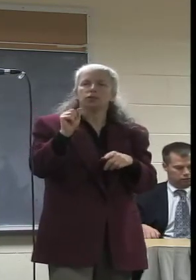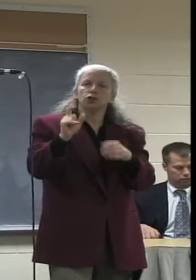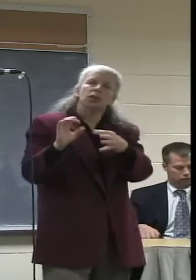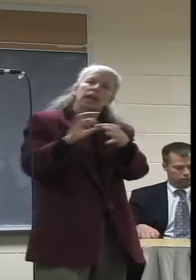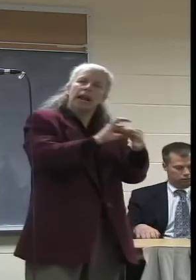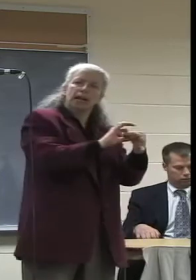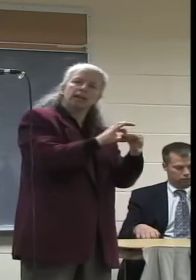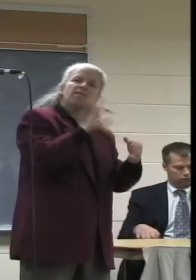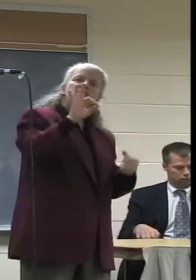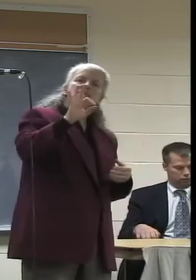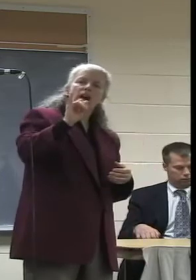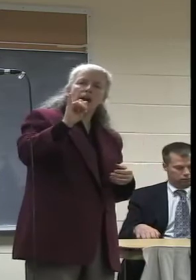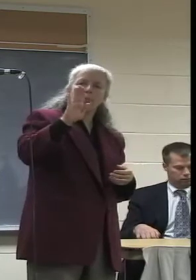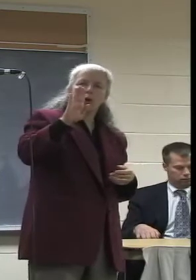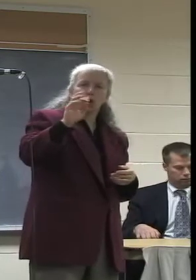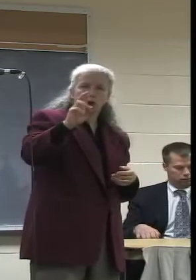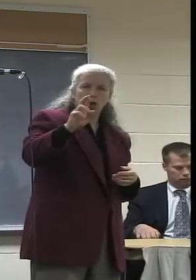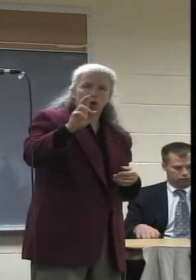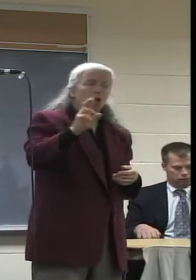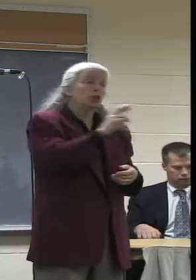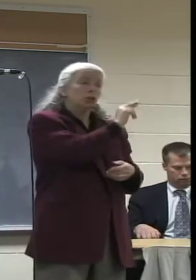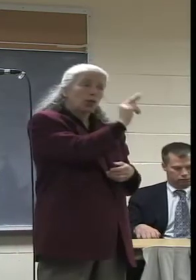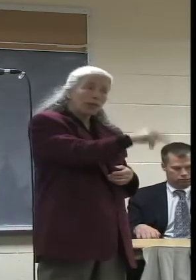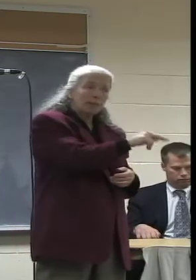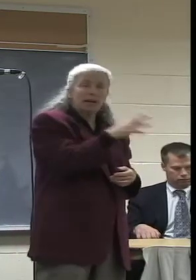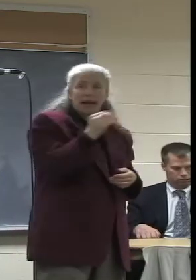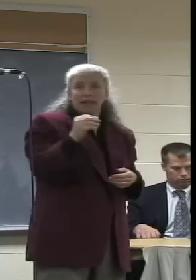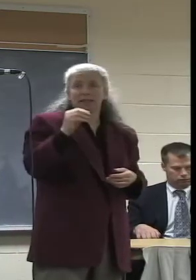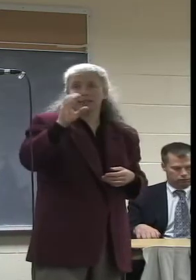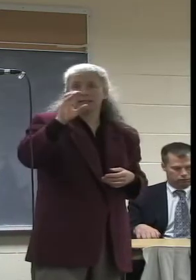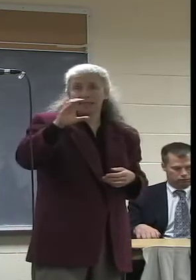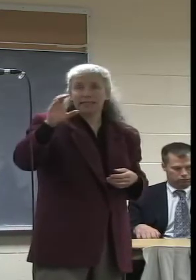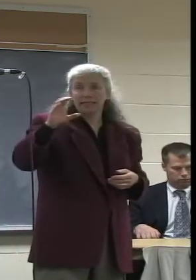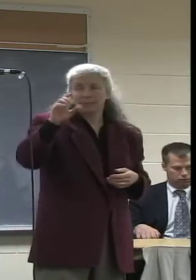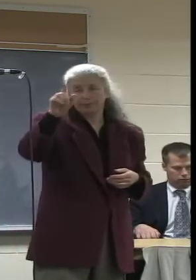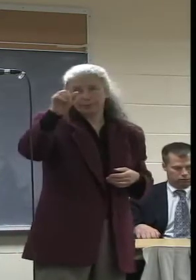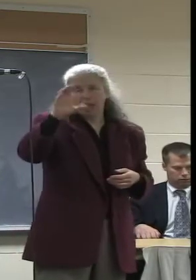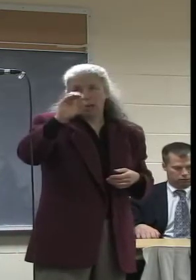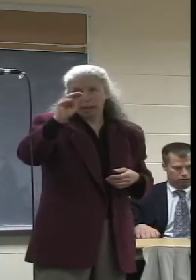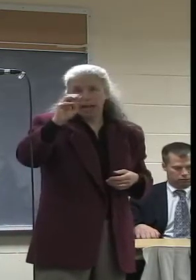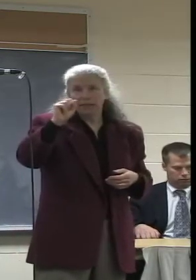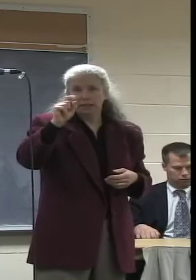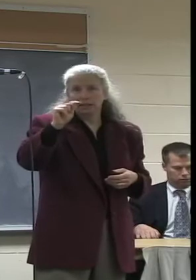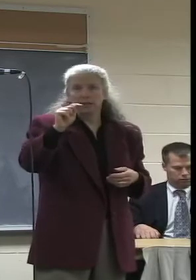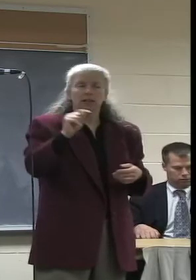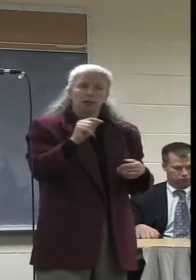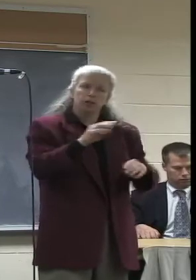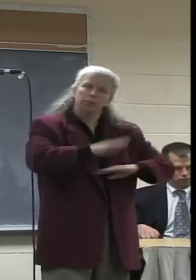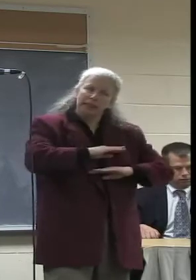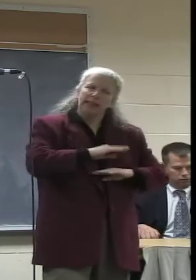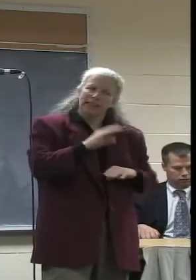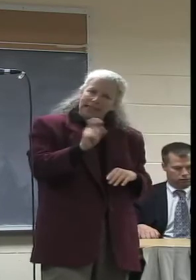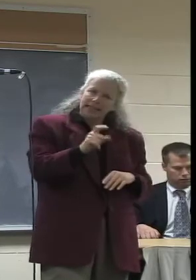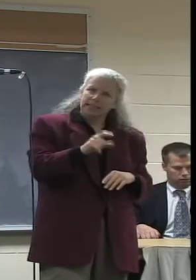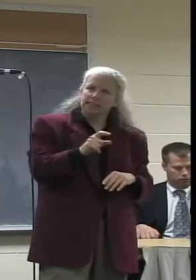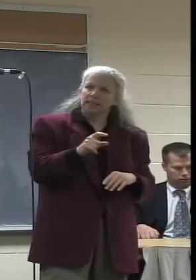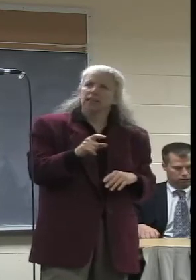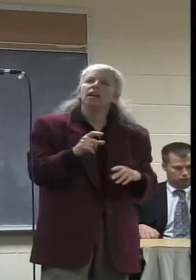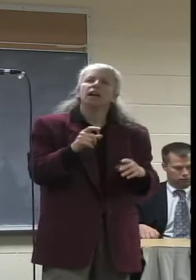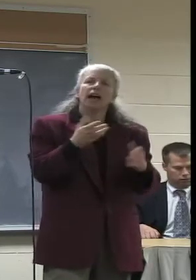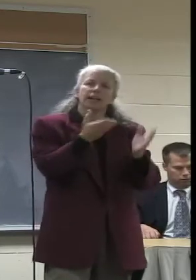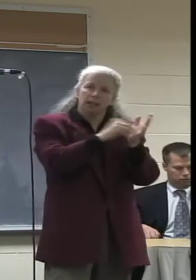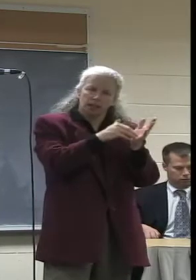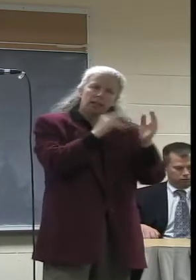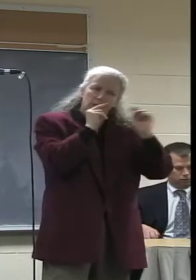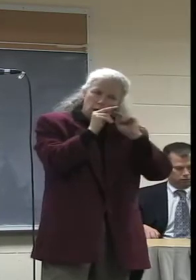City of Northampton and Comcast to do everything possible to meet these needs and the concerns of all the other people here tonight while you renegotiate the